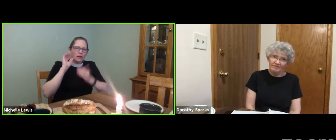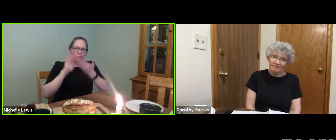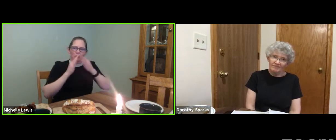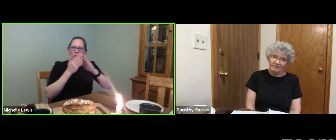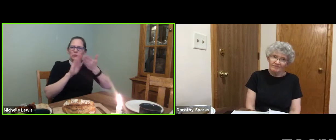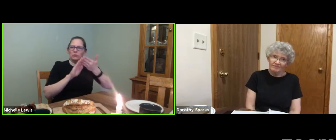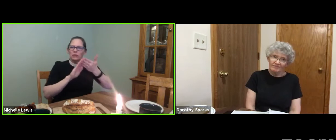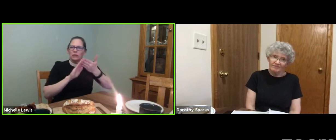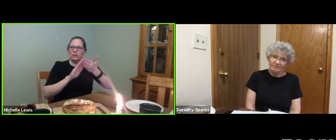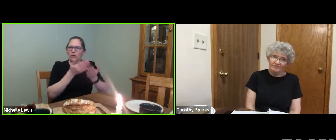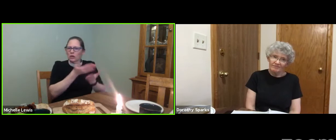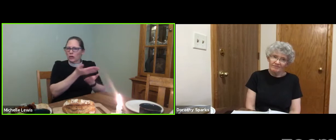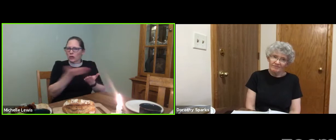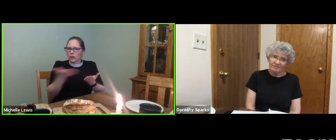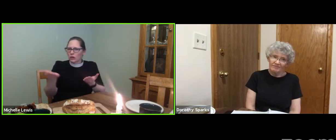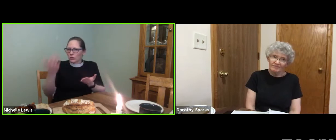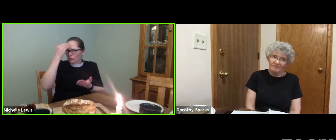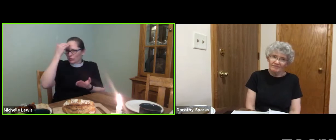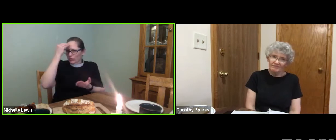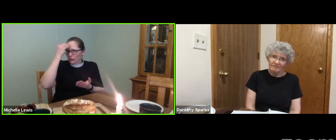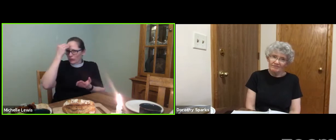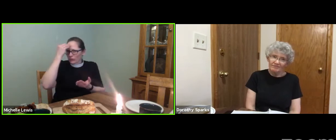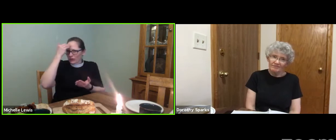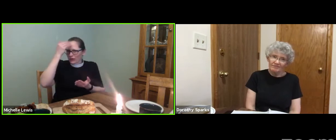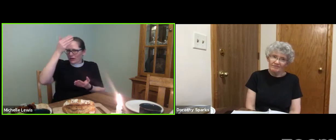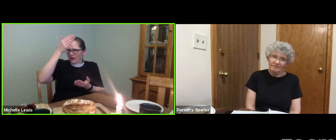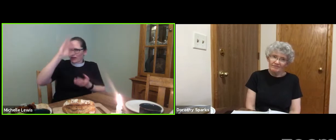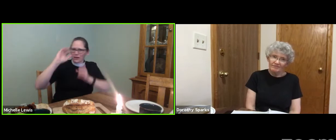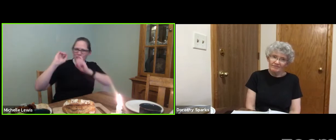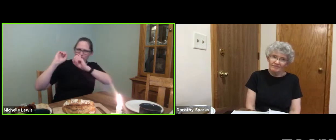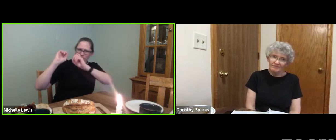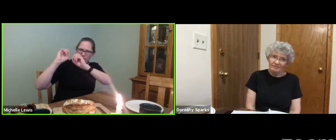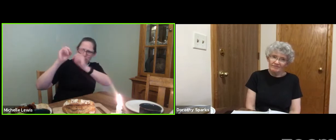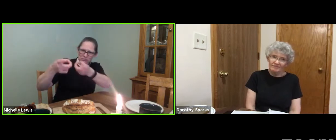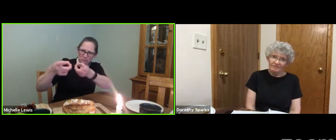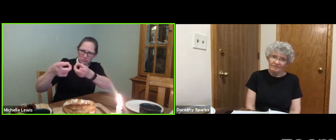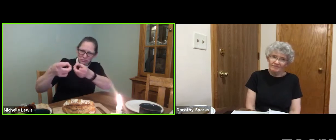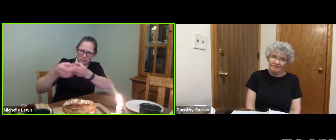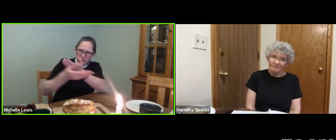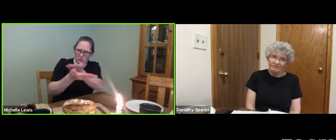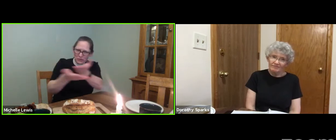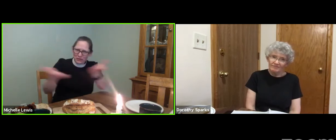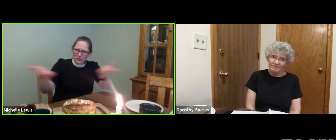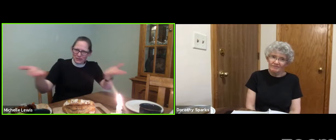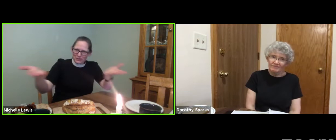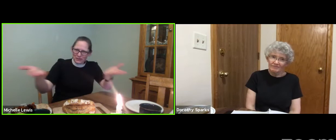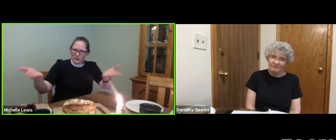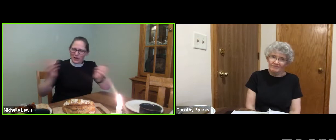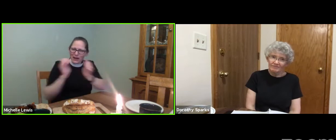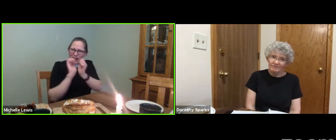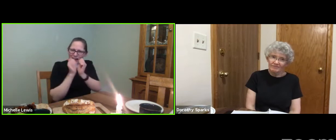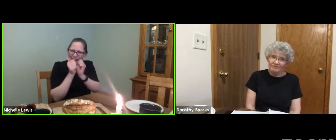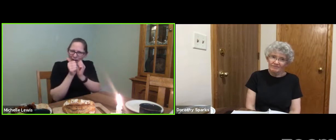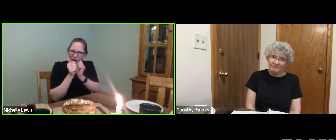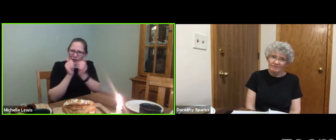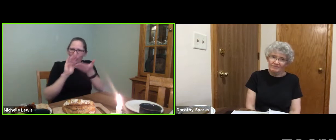deaf community, we know that God is giving us the gift